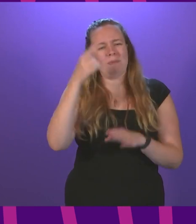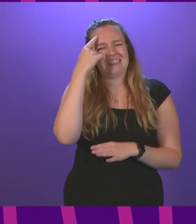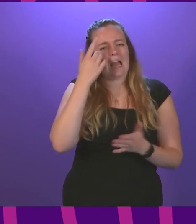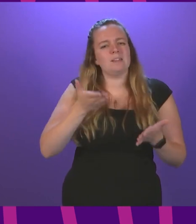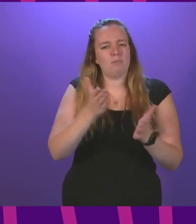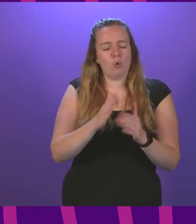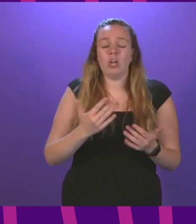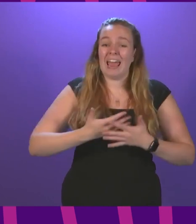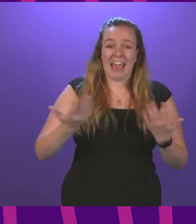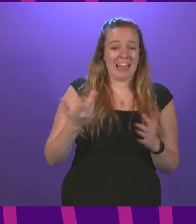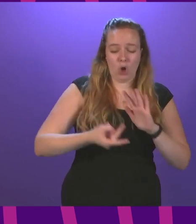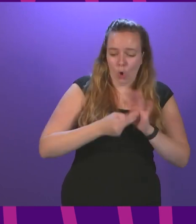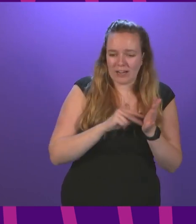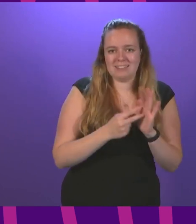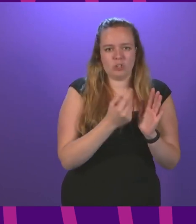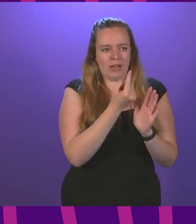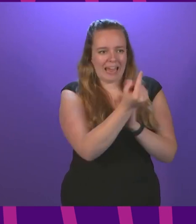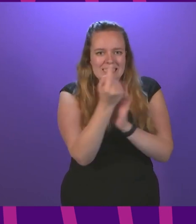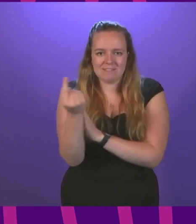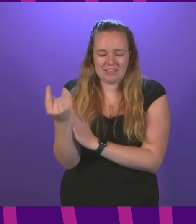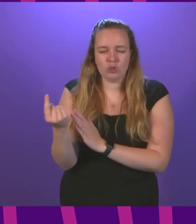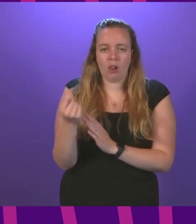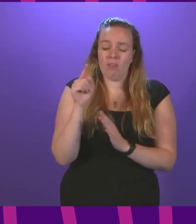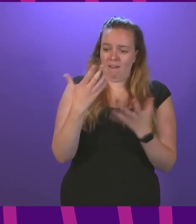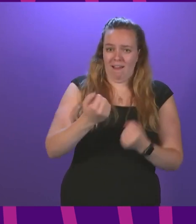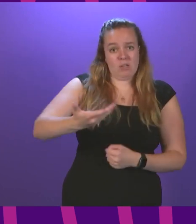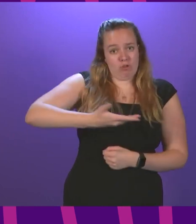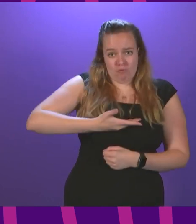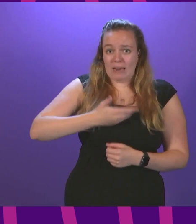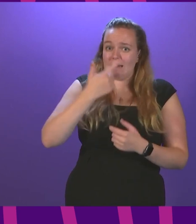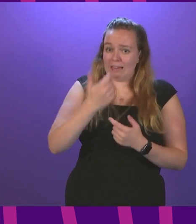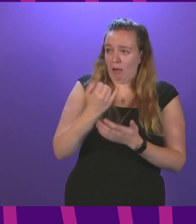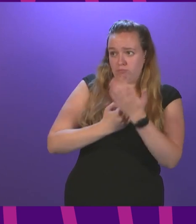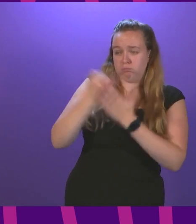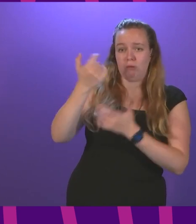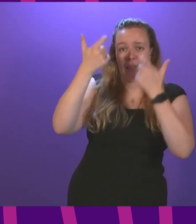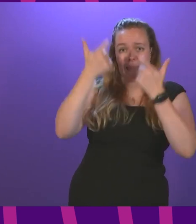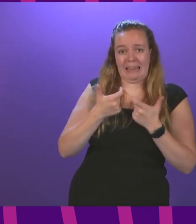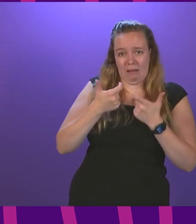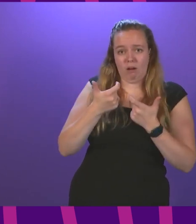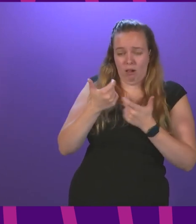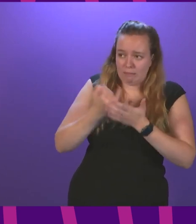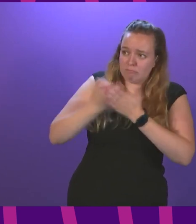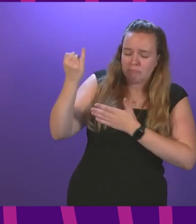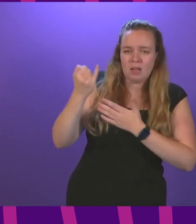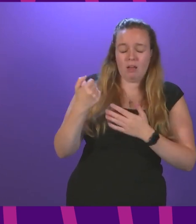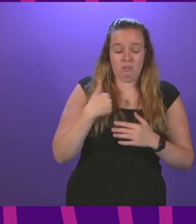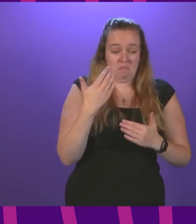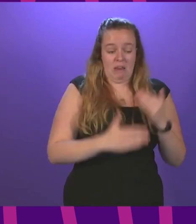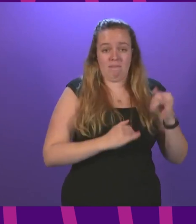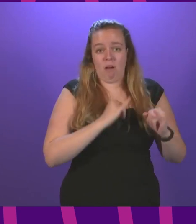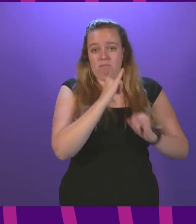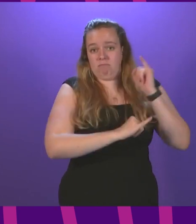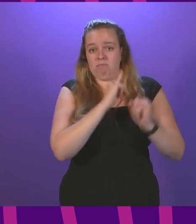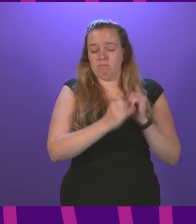any organisation any individual in the country we live in has the right to take legal action and I would never criticise